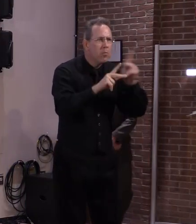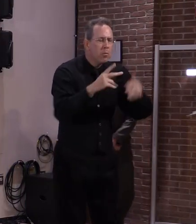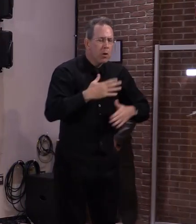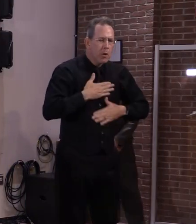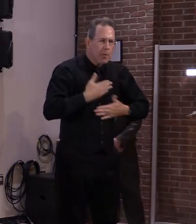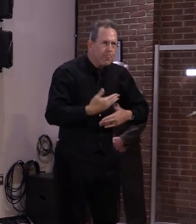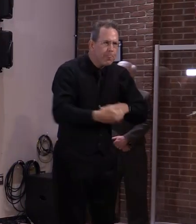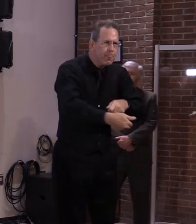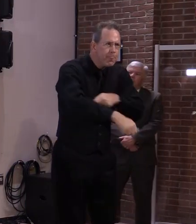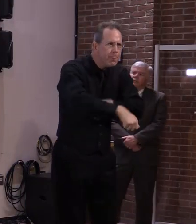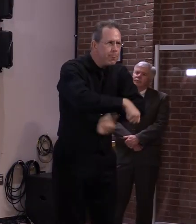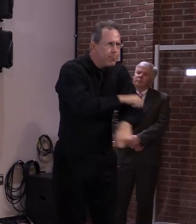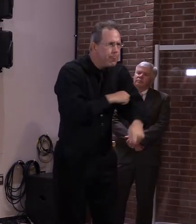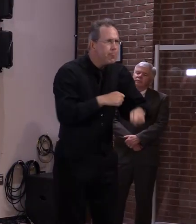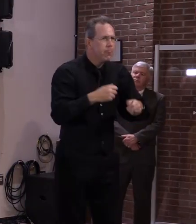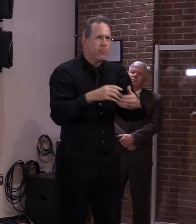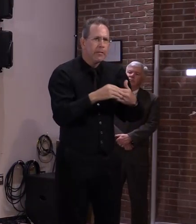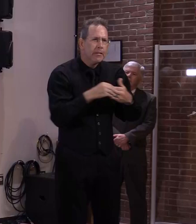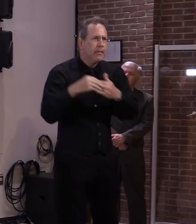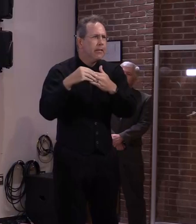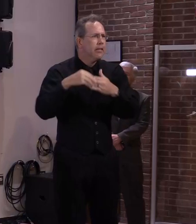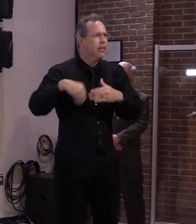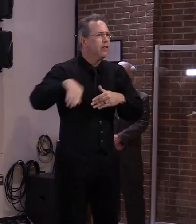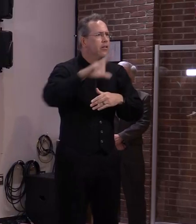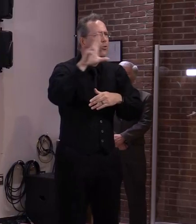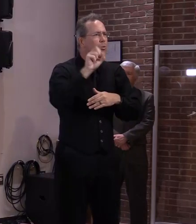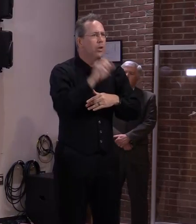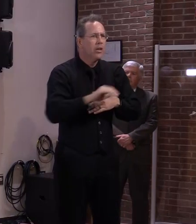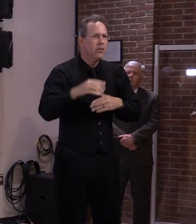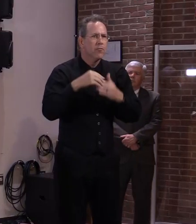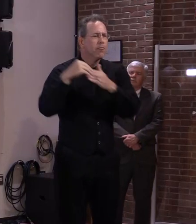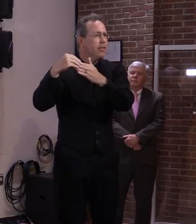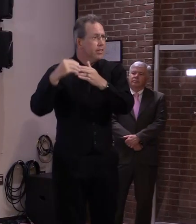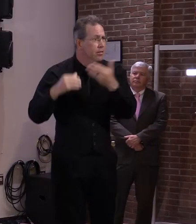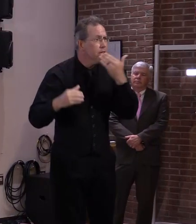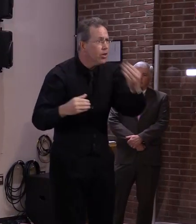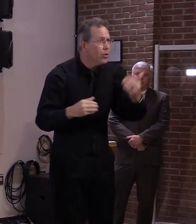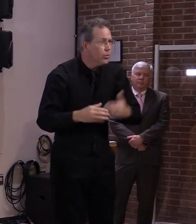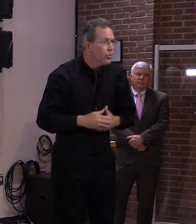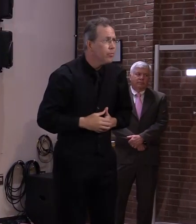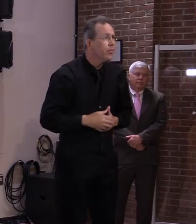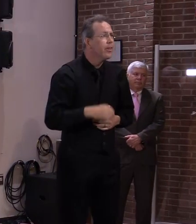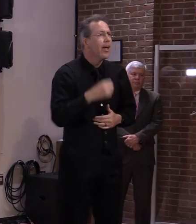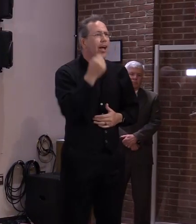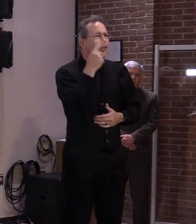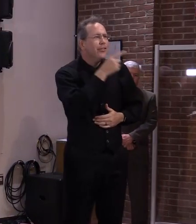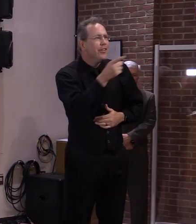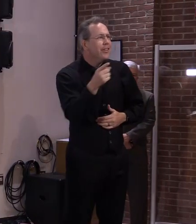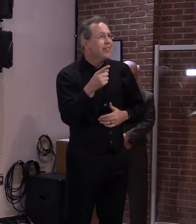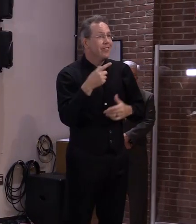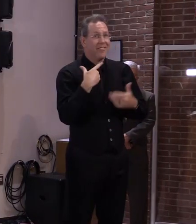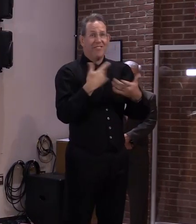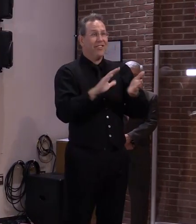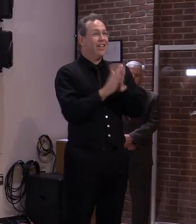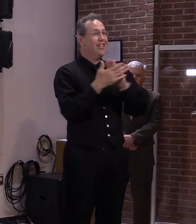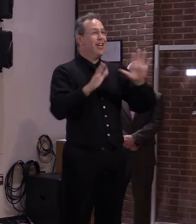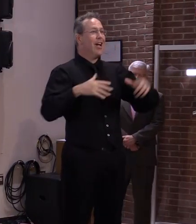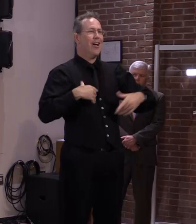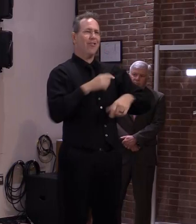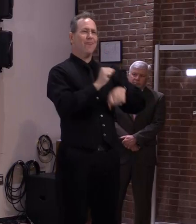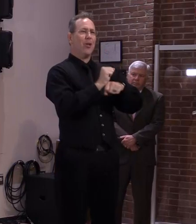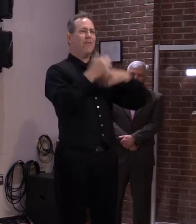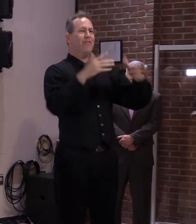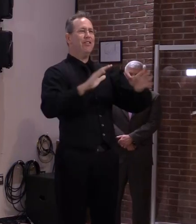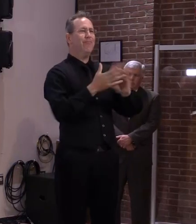As we've said, and as you saw from Secretary Smith, we're not letting up because the people we vaccinate tomorrow